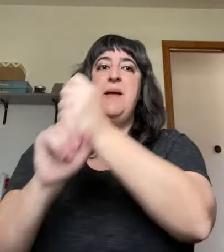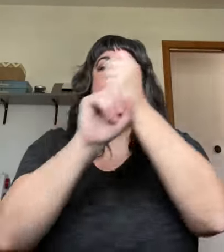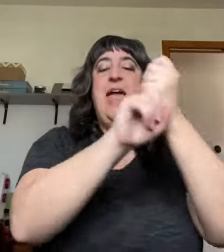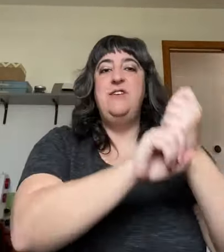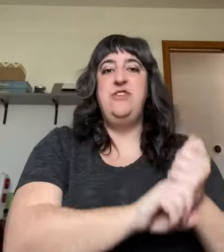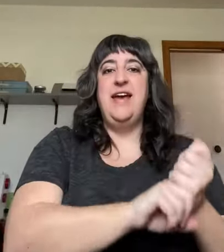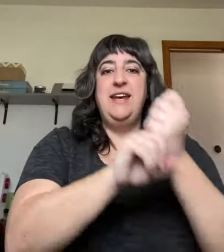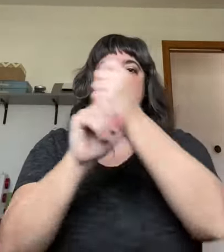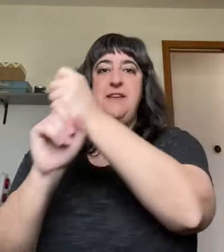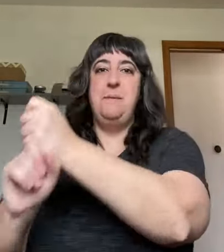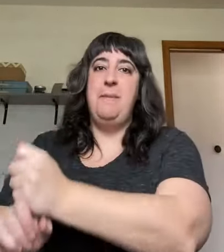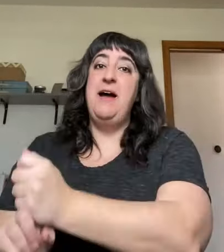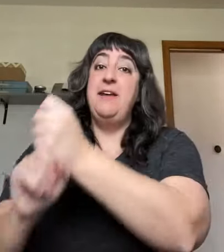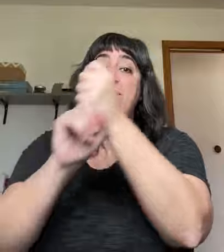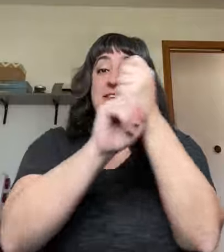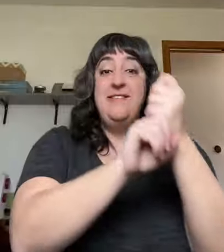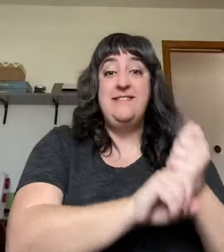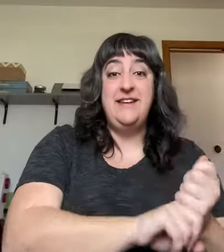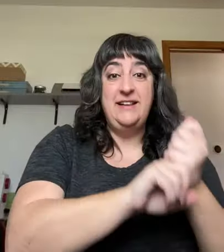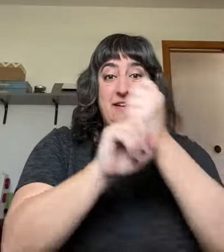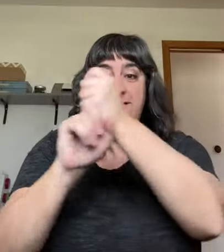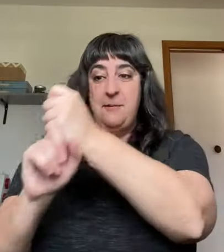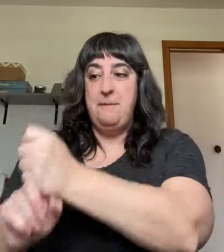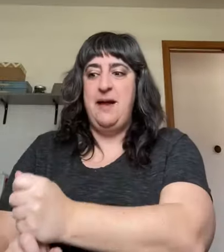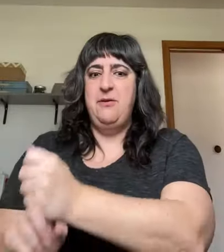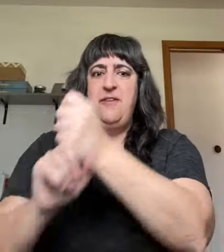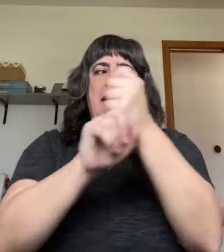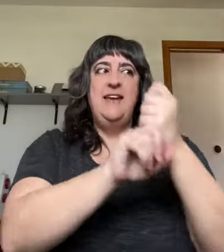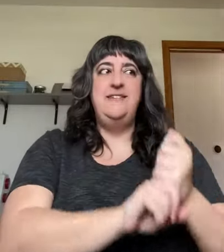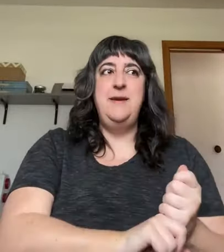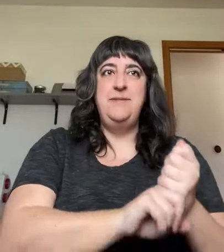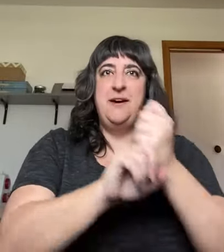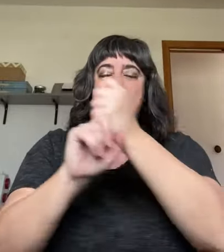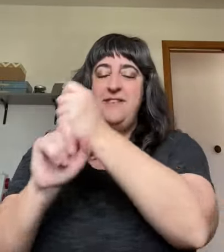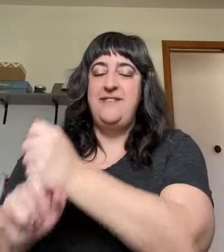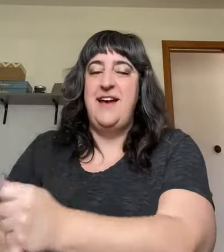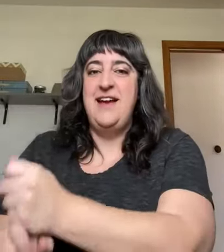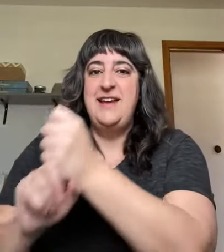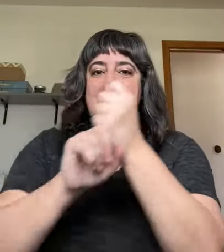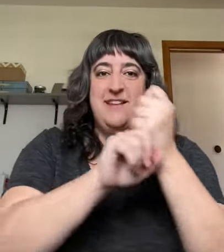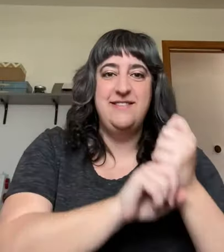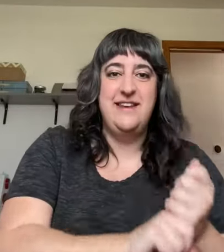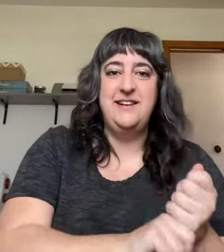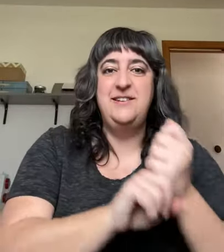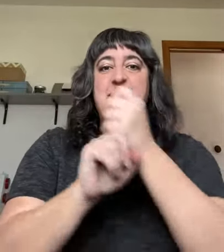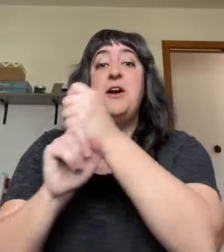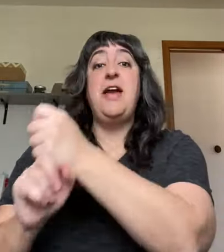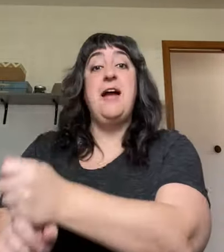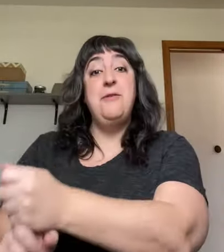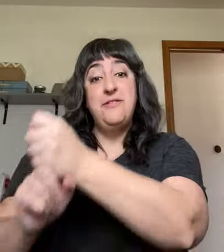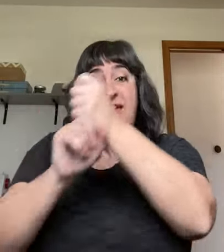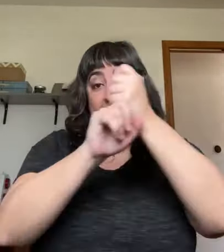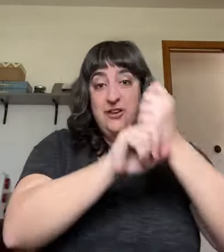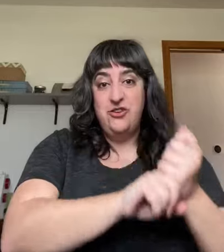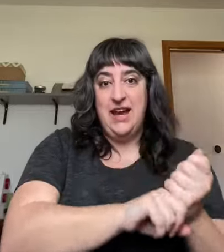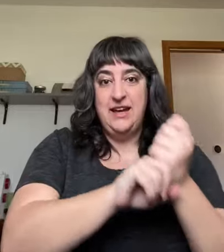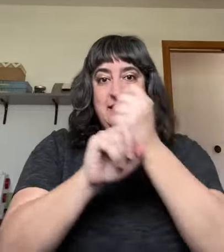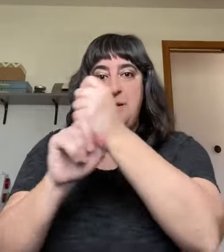Jack in the box, still as a mouse, deep down inside his little dark house. Jack in the